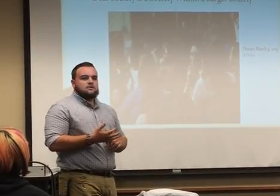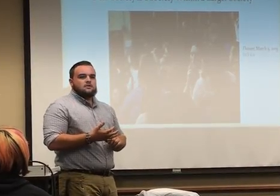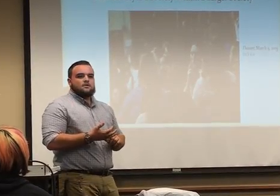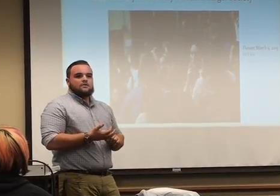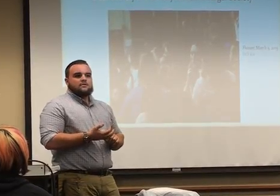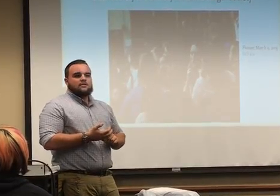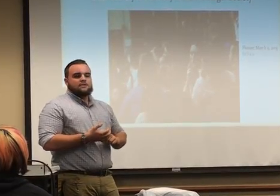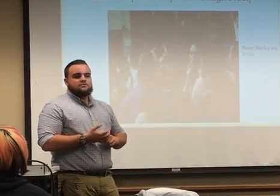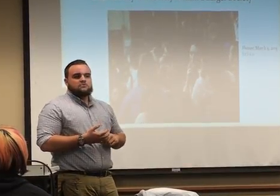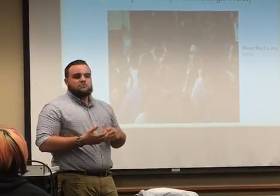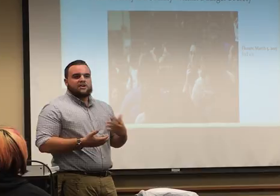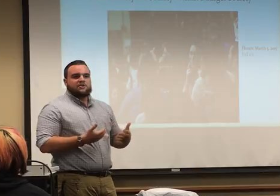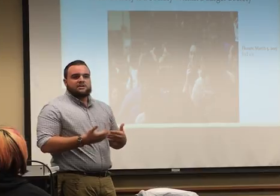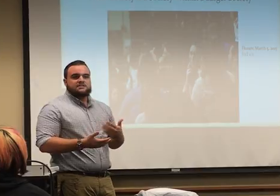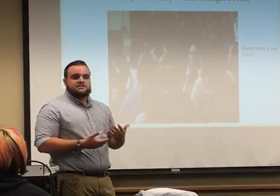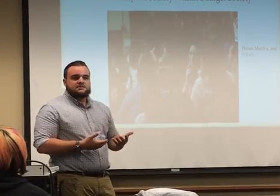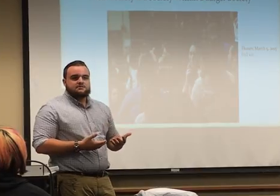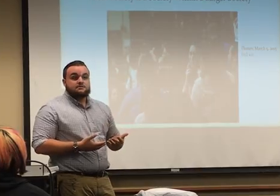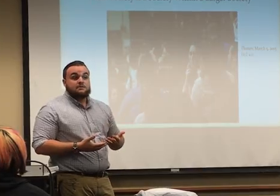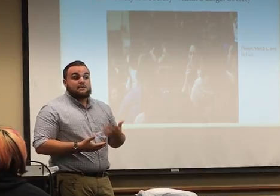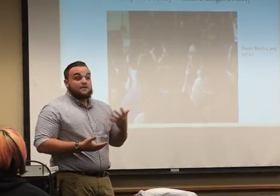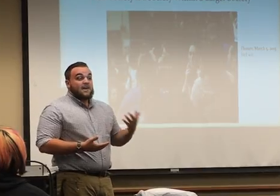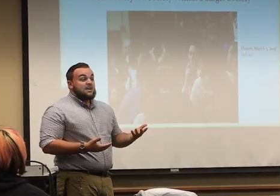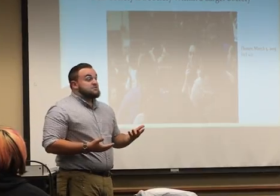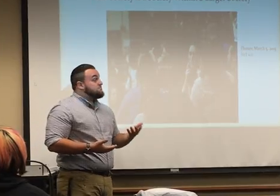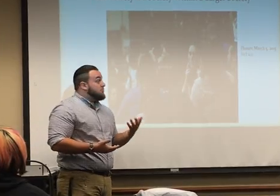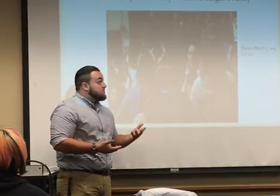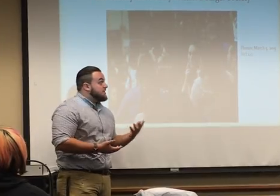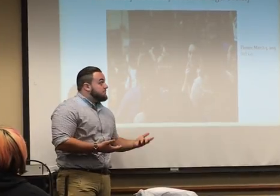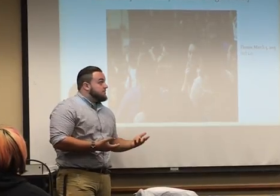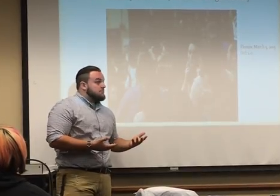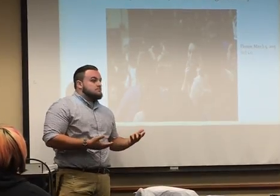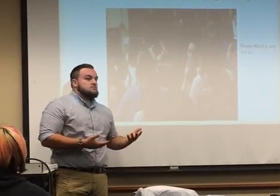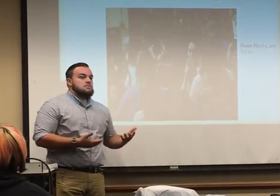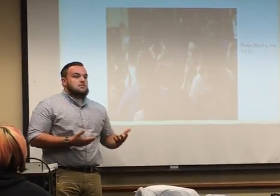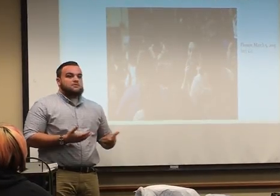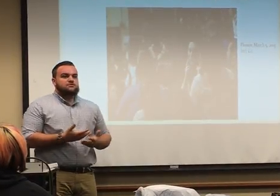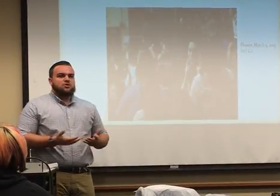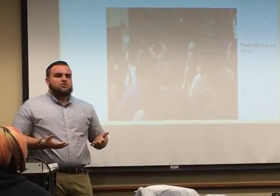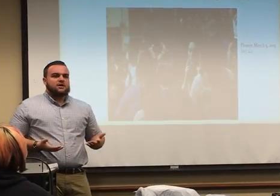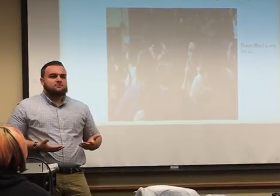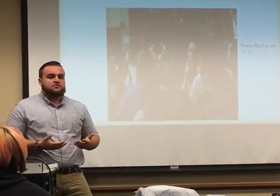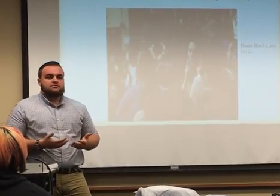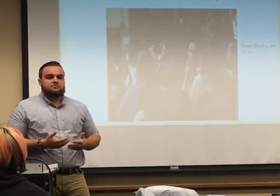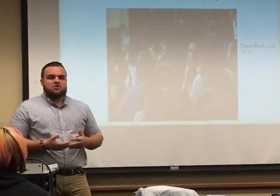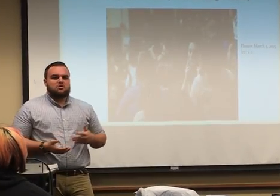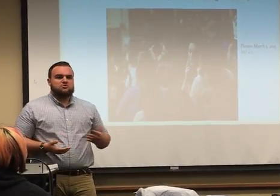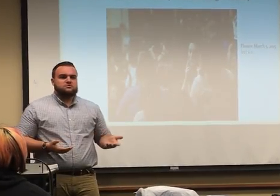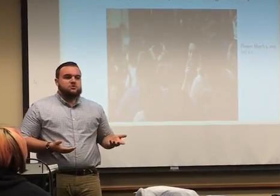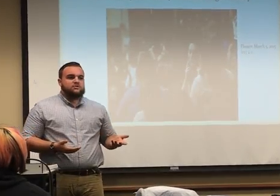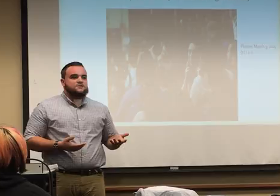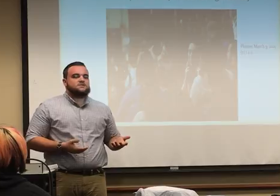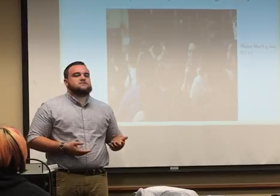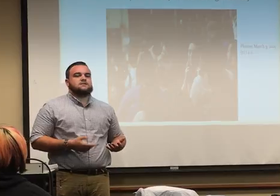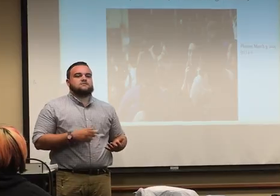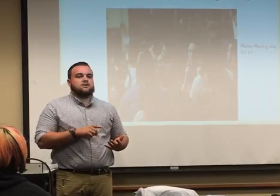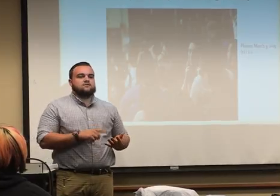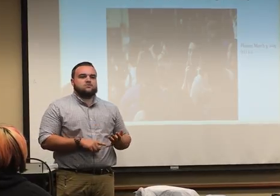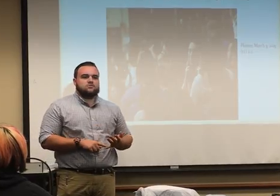like, without any assistance. Actually, most deaf people live normal lives with almost no assistance. They still have normal